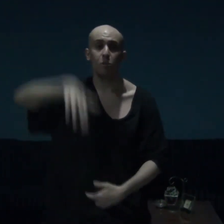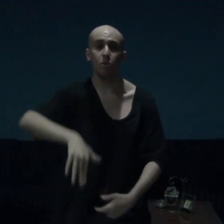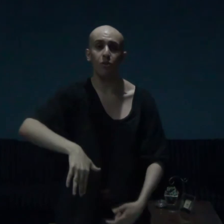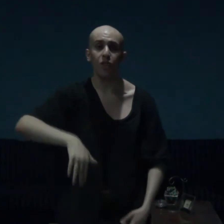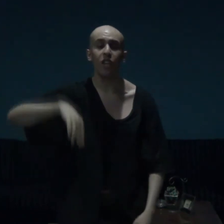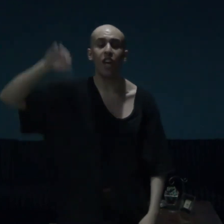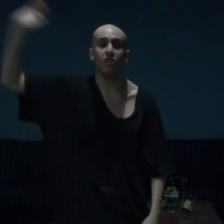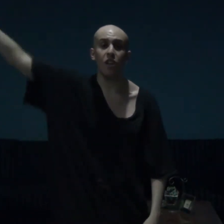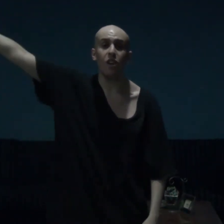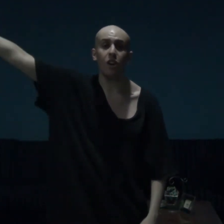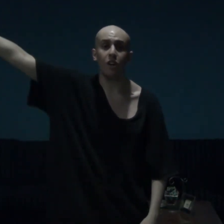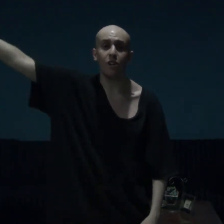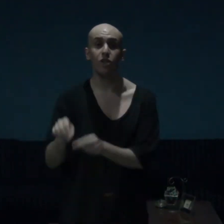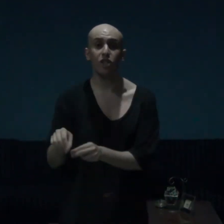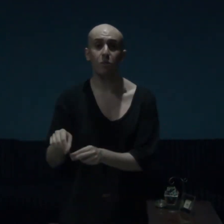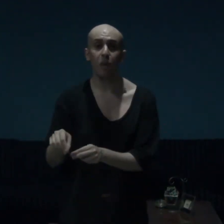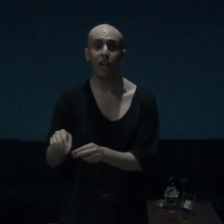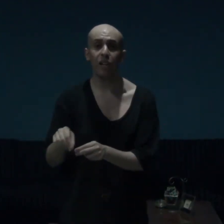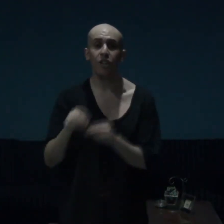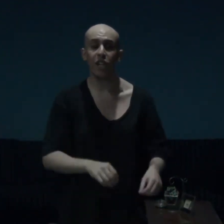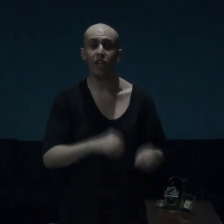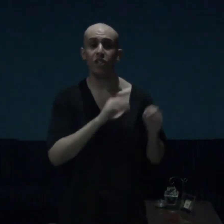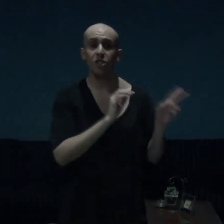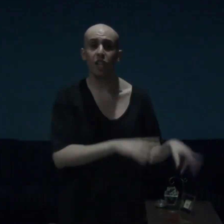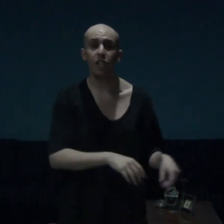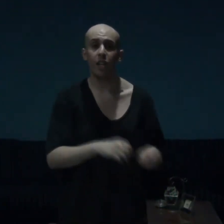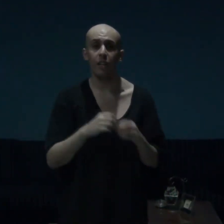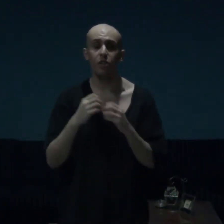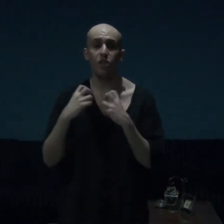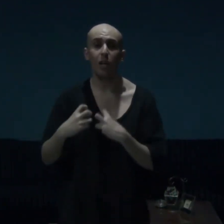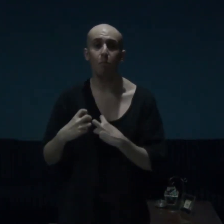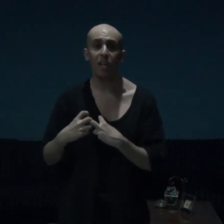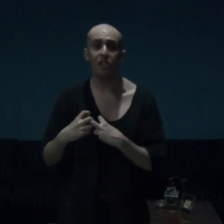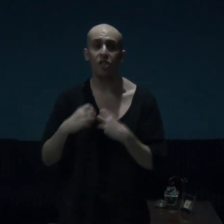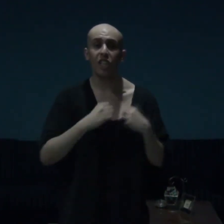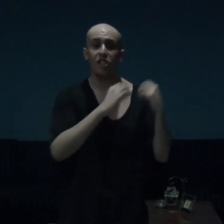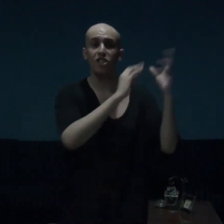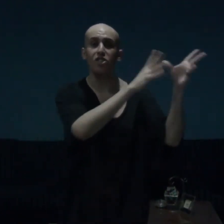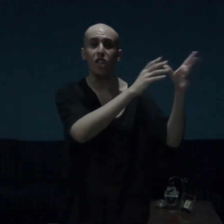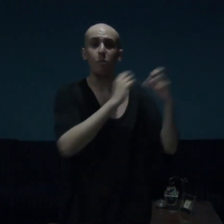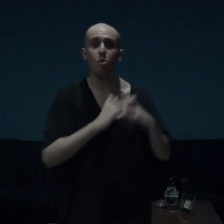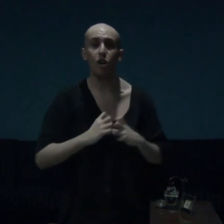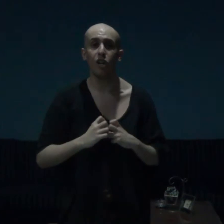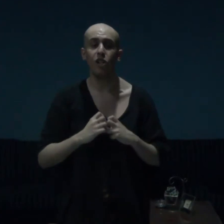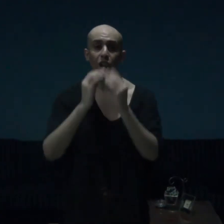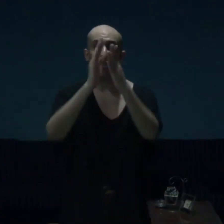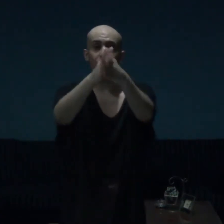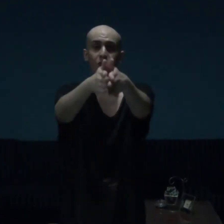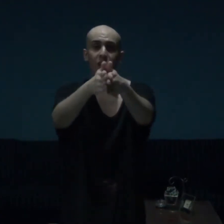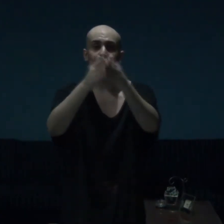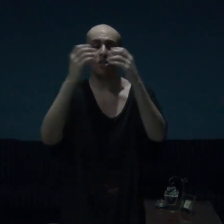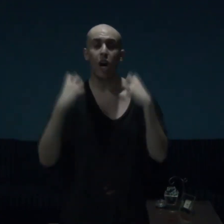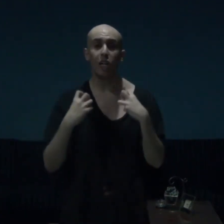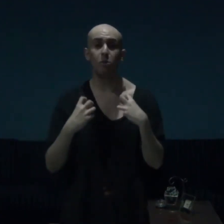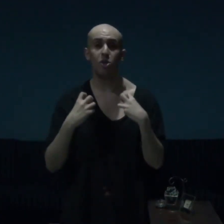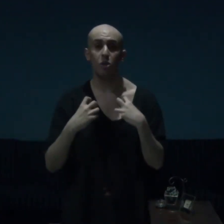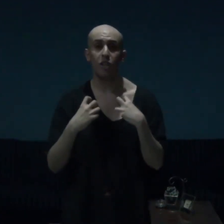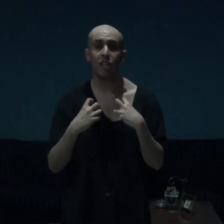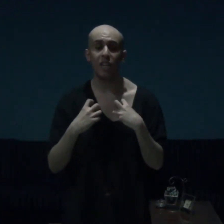movie, and they are, this man, guys and gals, I might, get his name wrong, and for that, I am sorry, guys